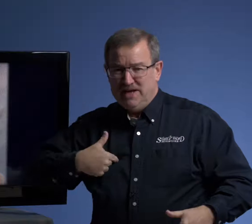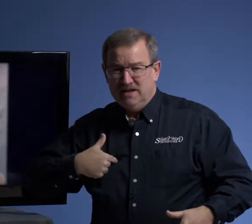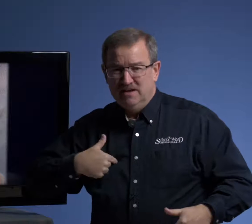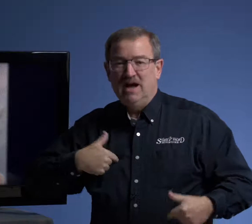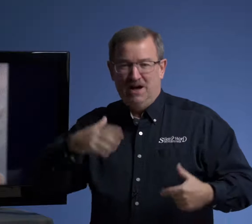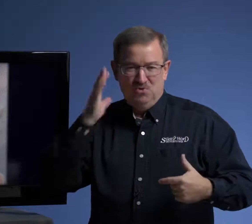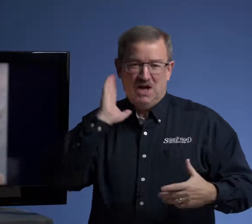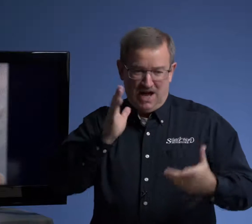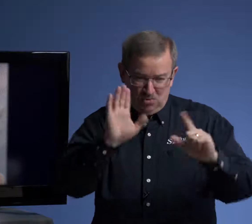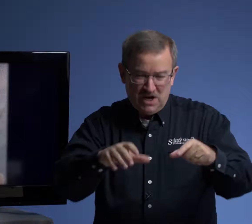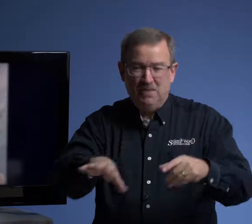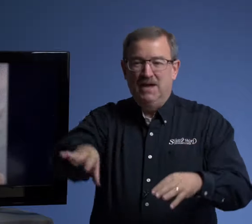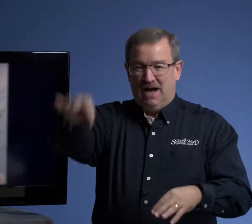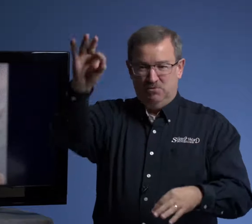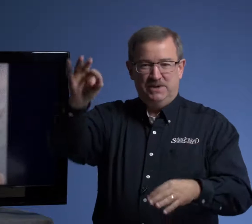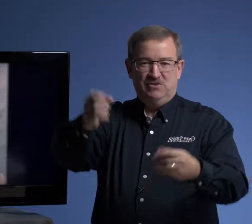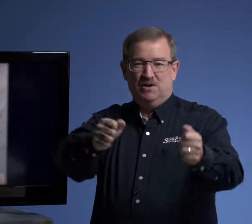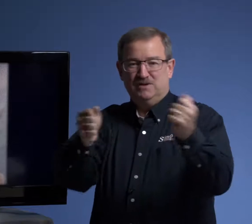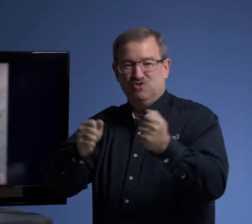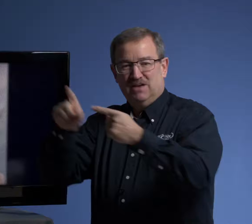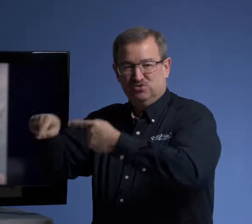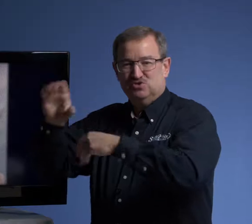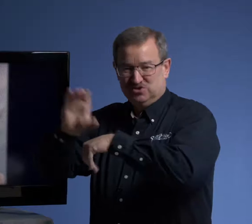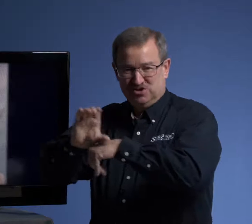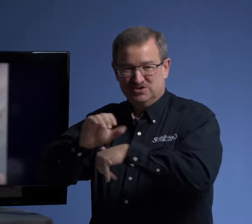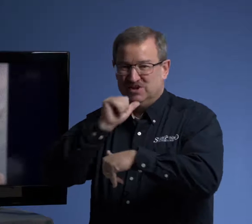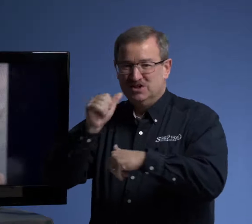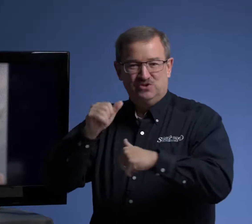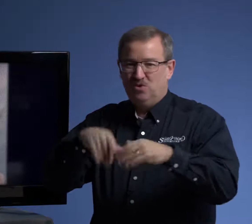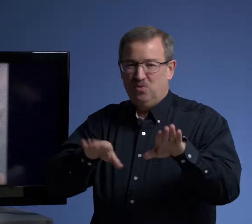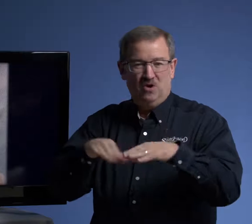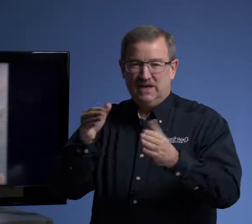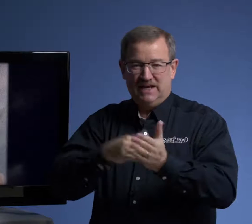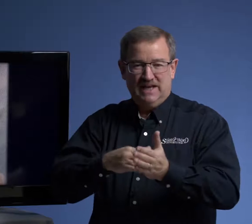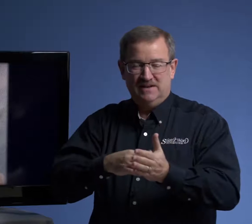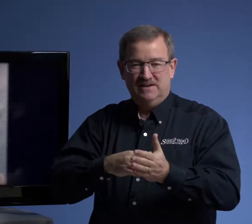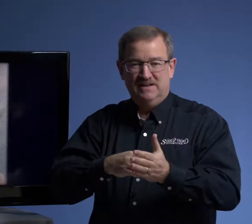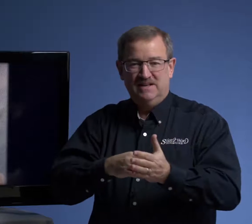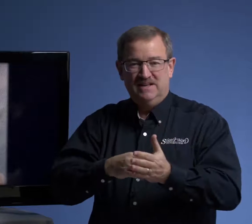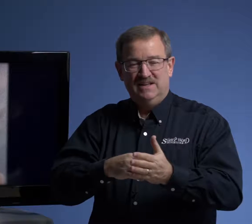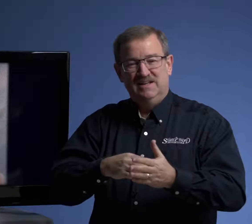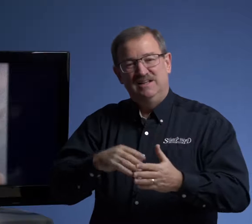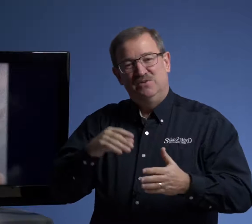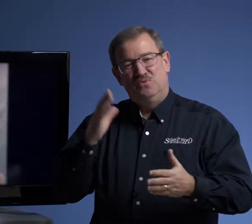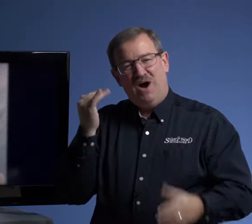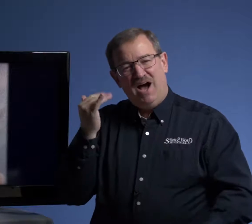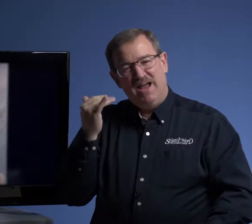me, I will, I will come, I will pick you up and drive you to the church. Don't walk again. Why?